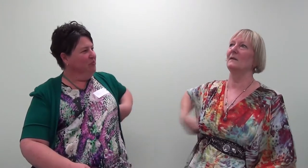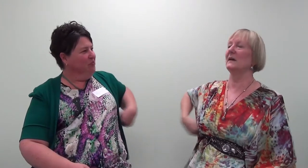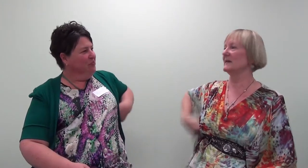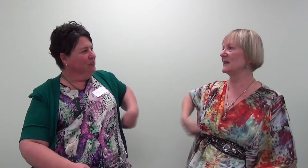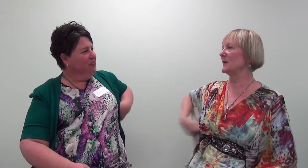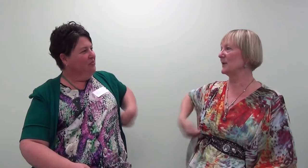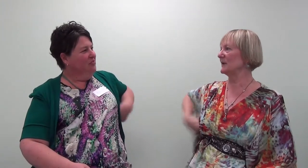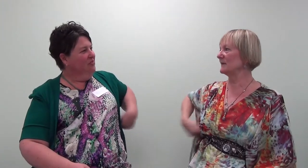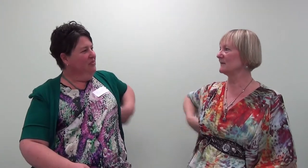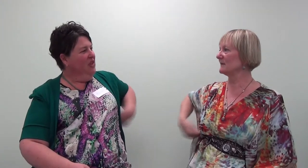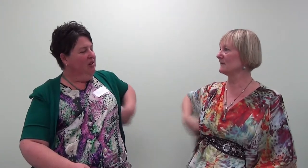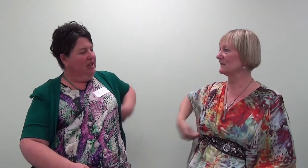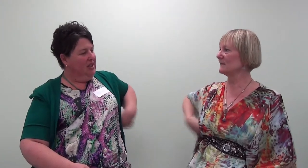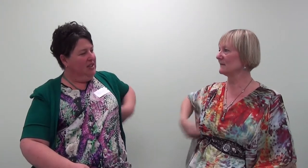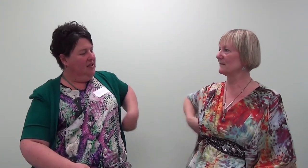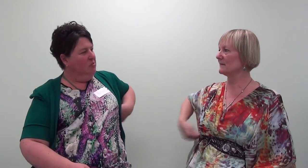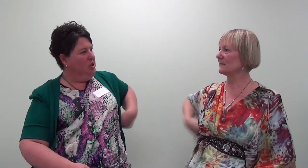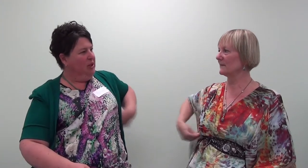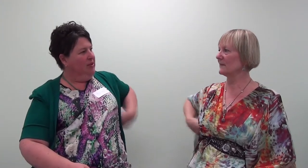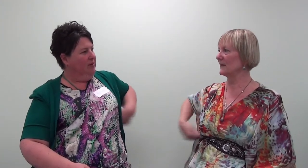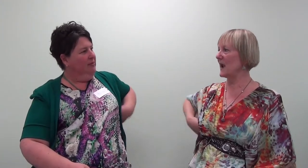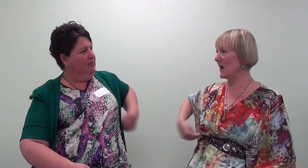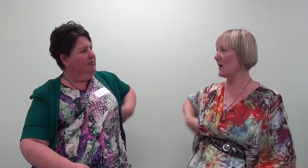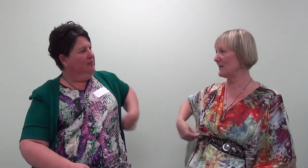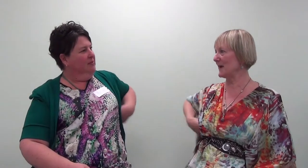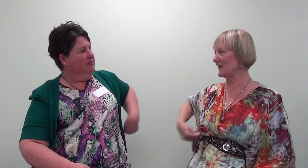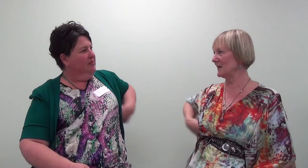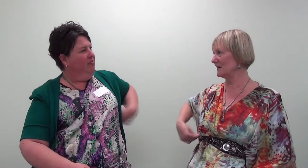Releasing the burden. Releasing the burden. Now I'm back there.